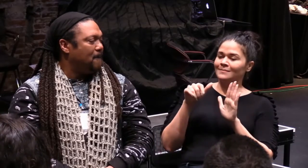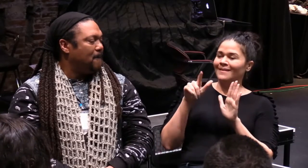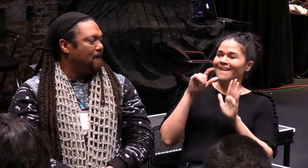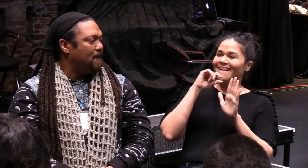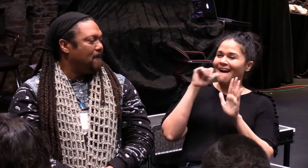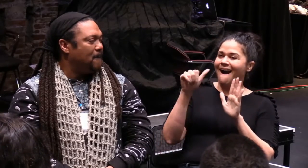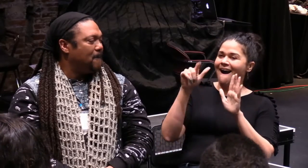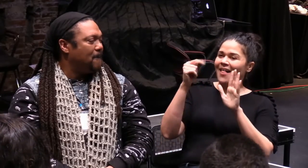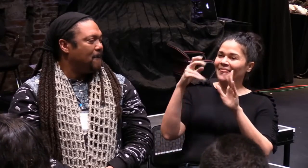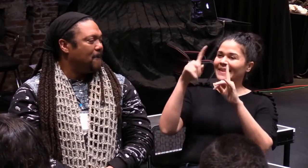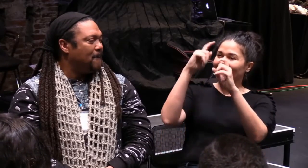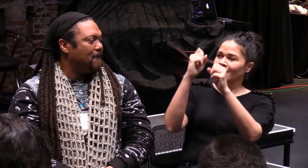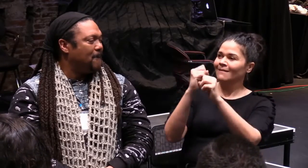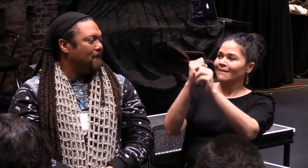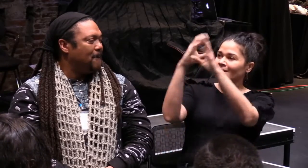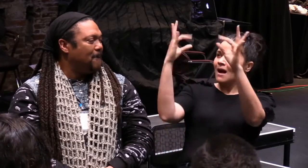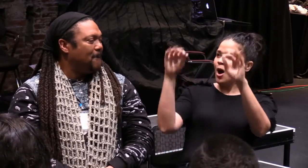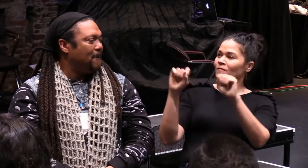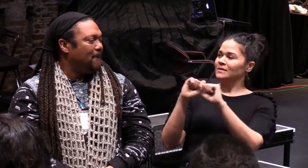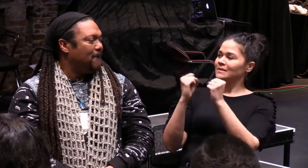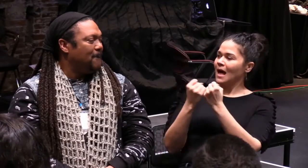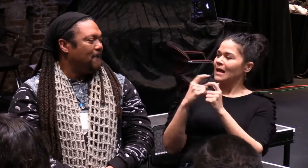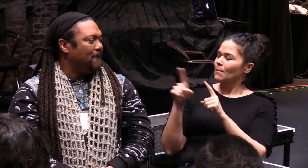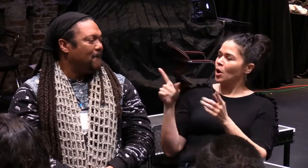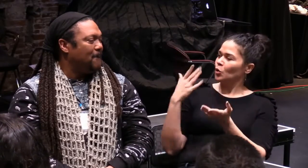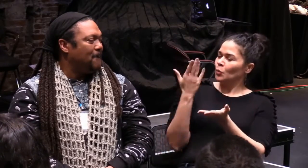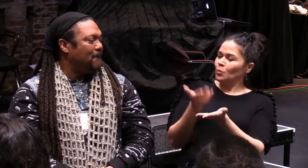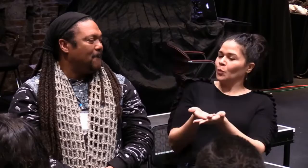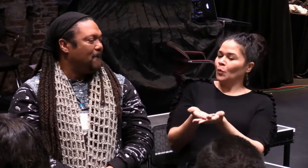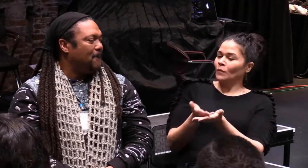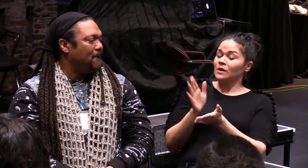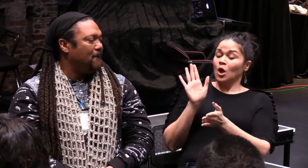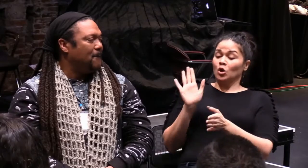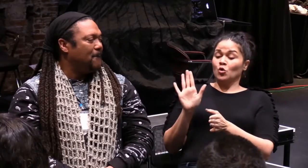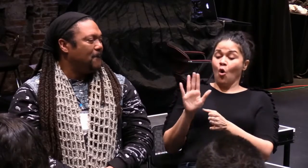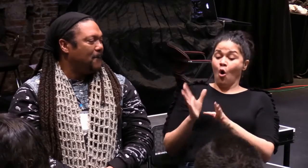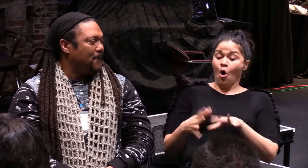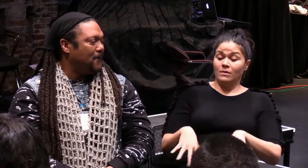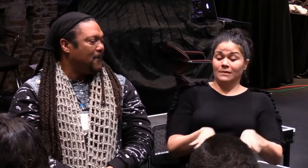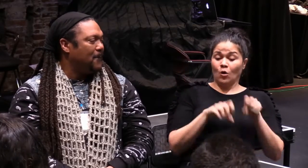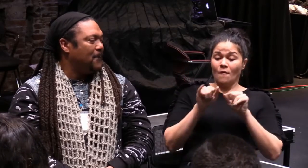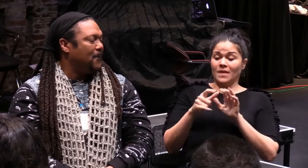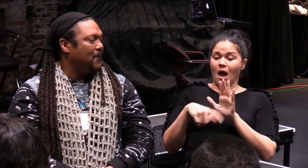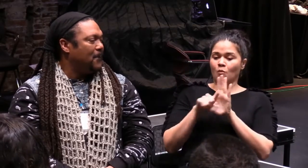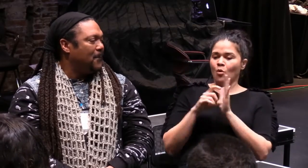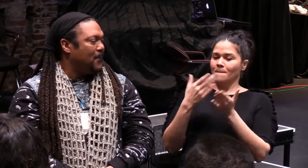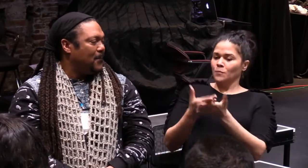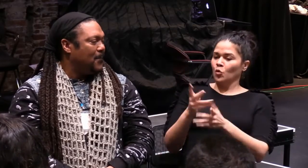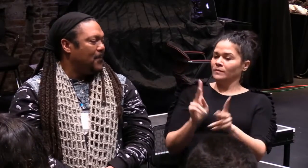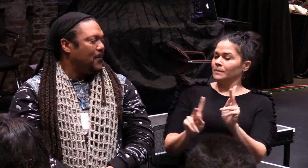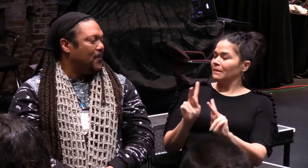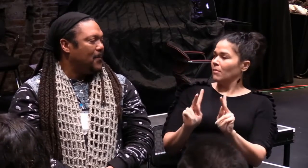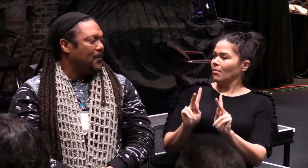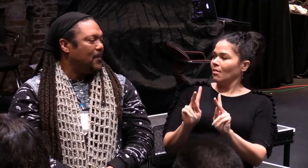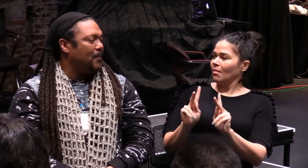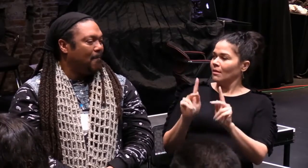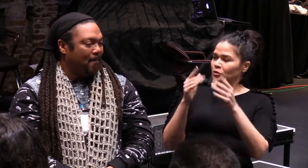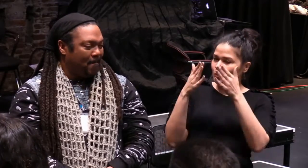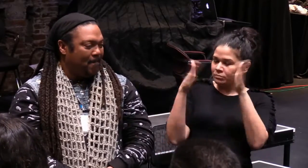have you had the opportunity to prove people wrong, you know,